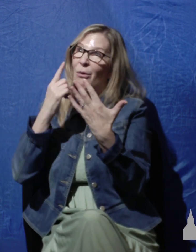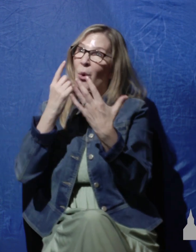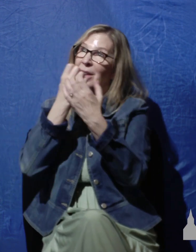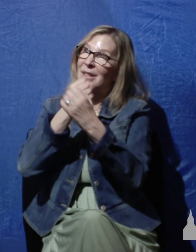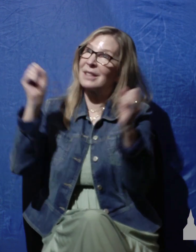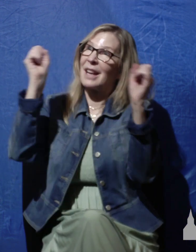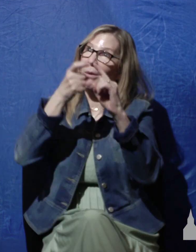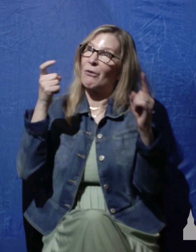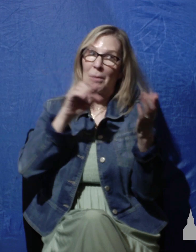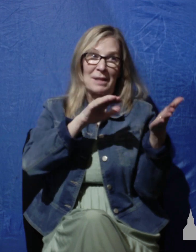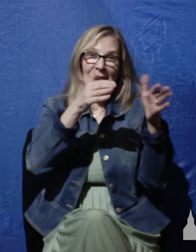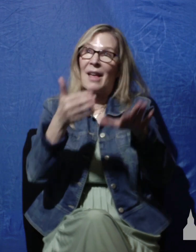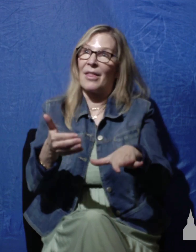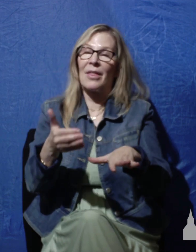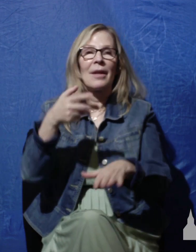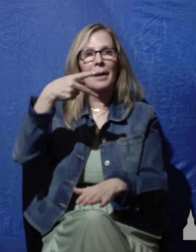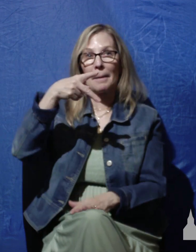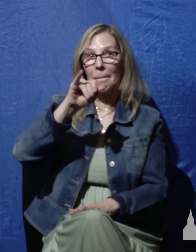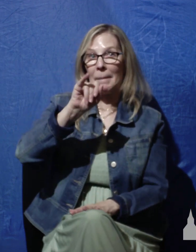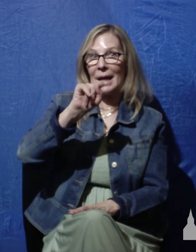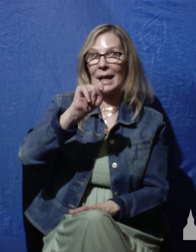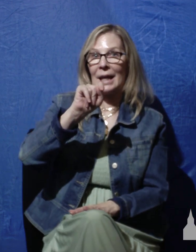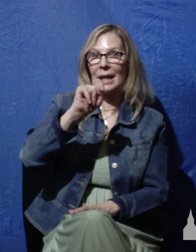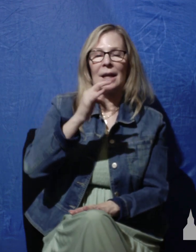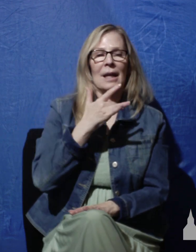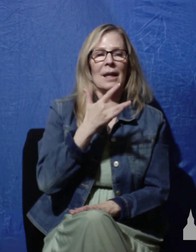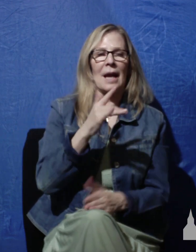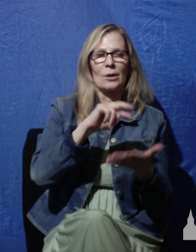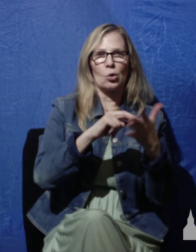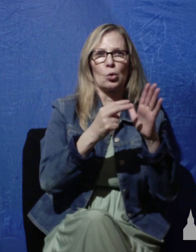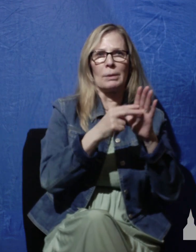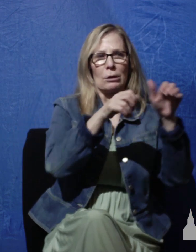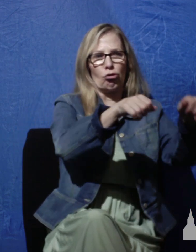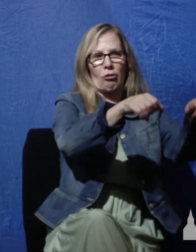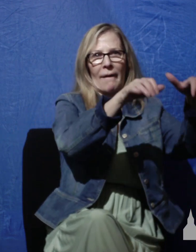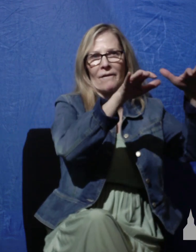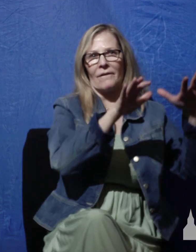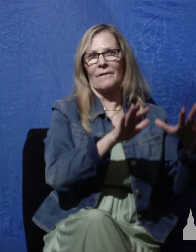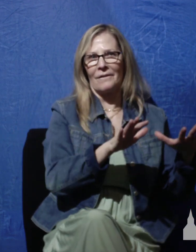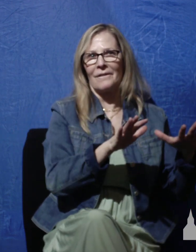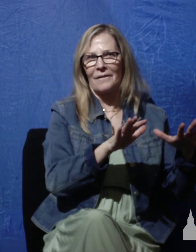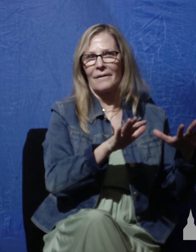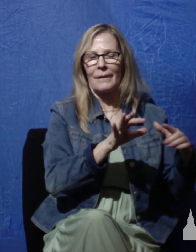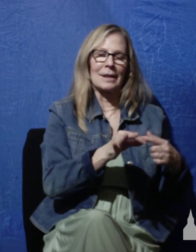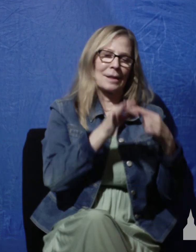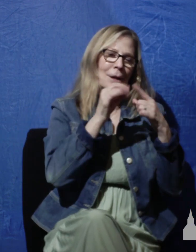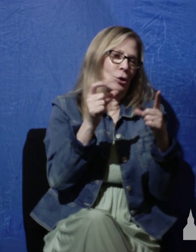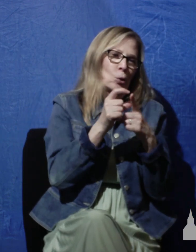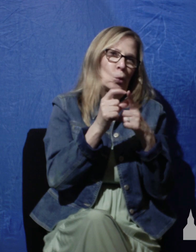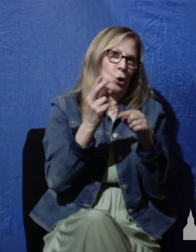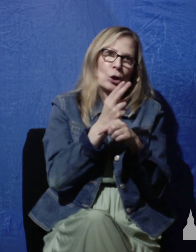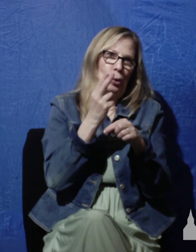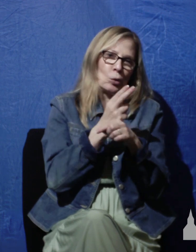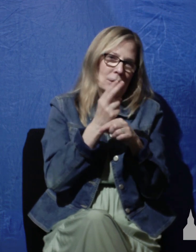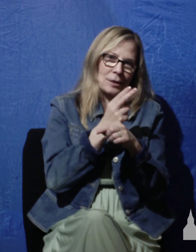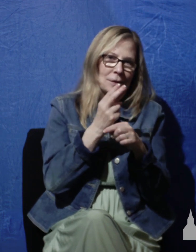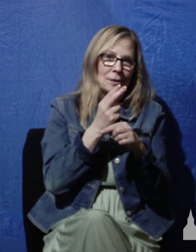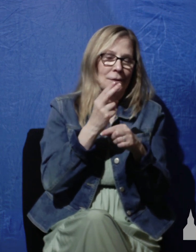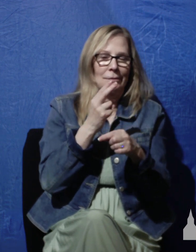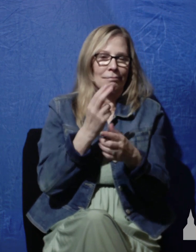You see the word pit is a reference to the grave. It's just a special word he uses a poetic word to